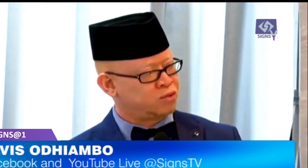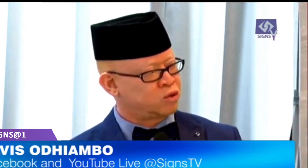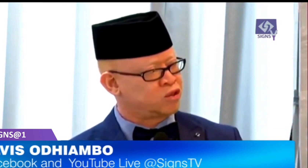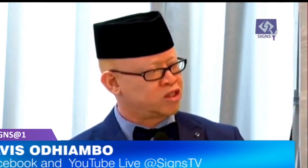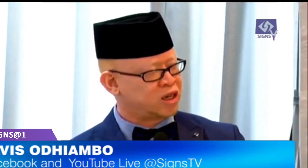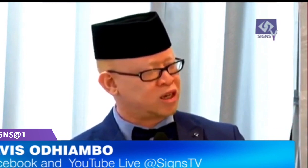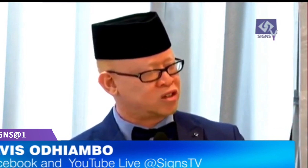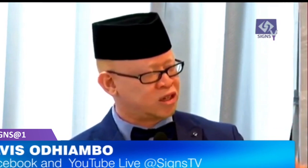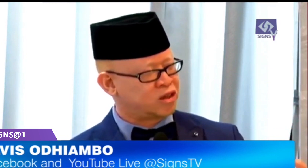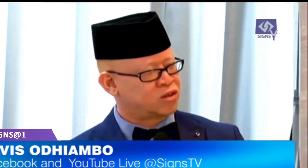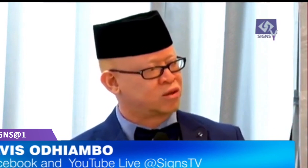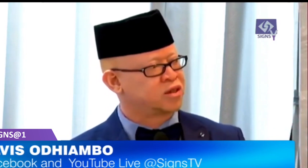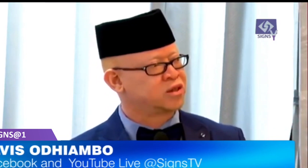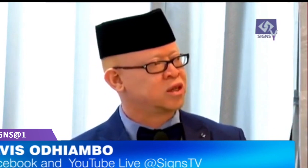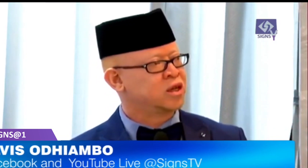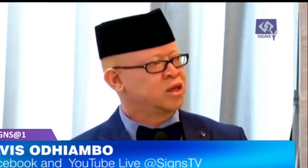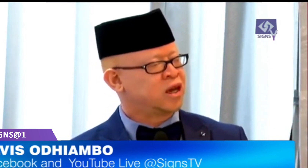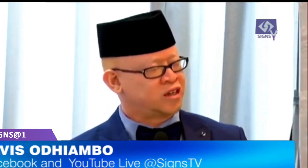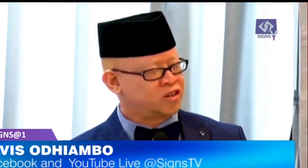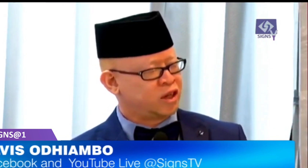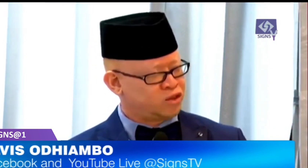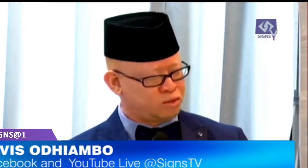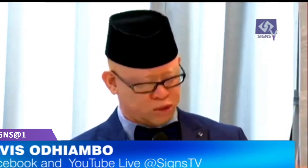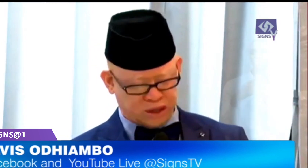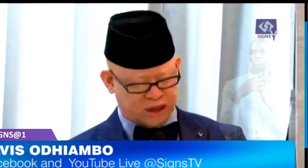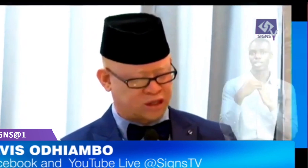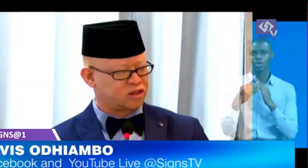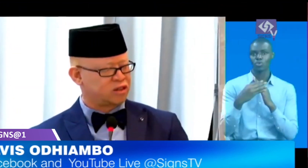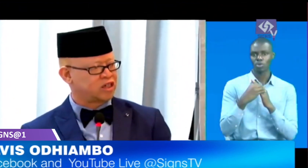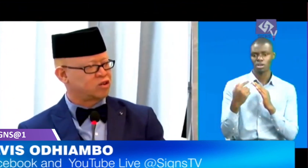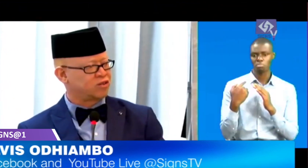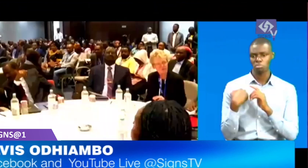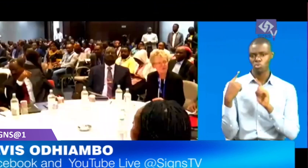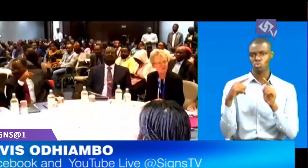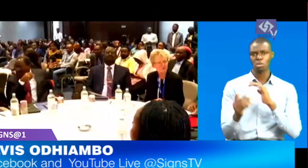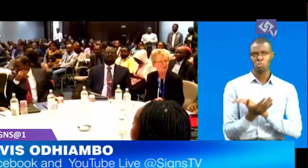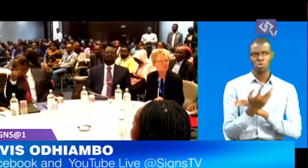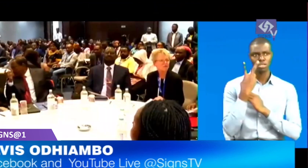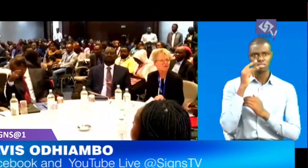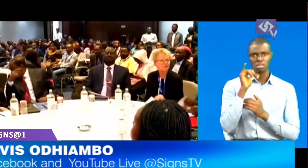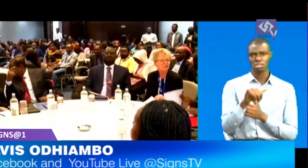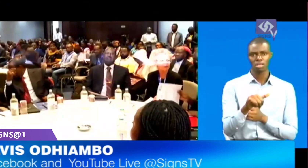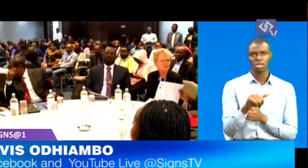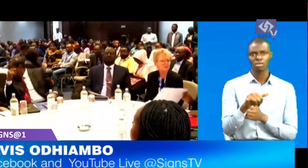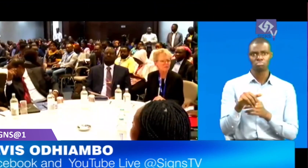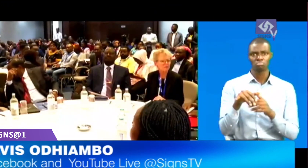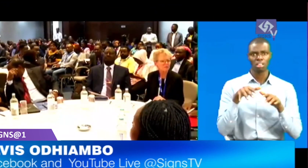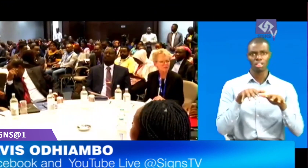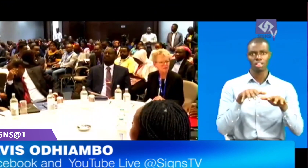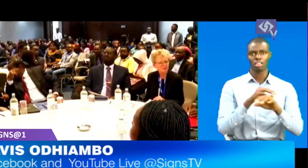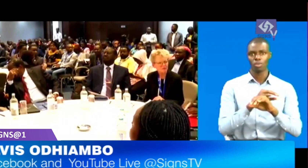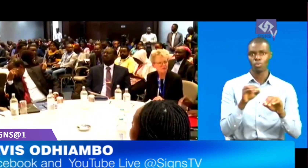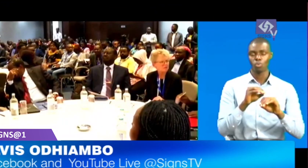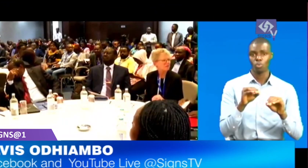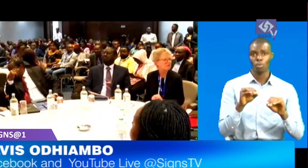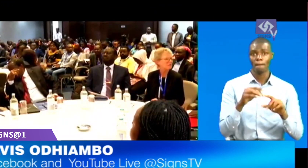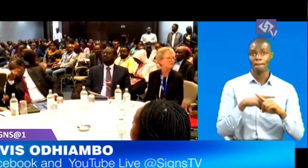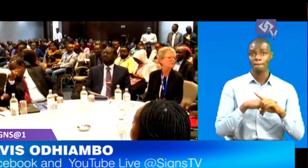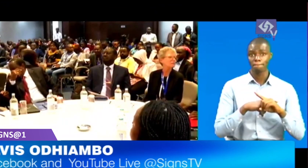of the that traffic but of course you'll increasingly see us